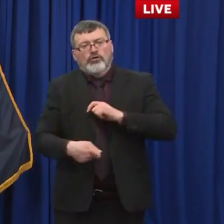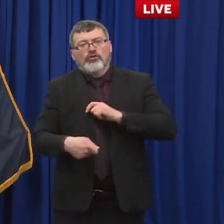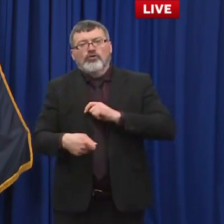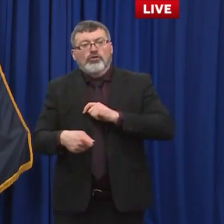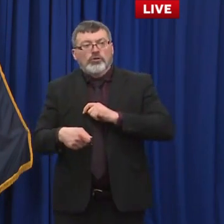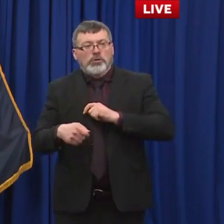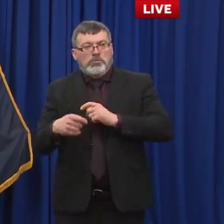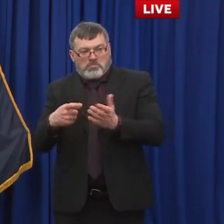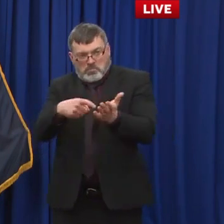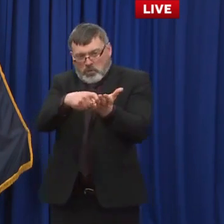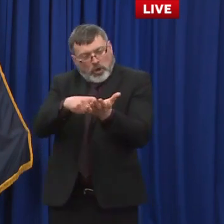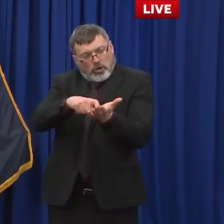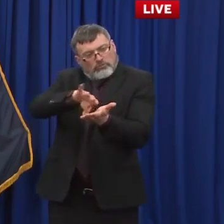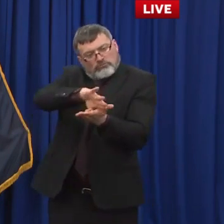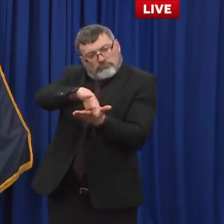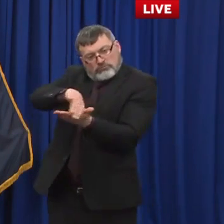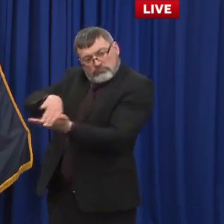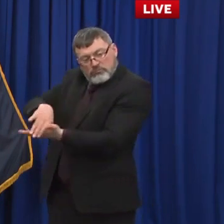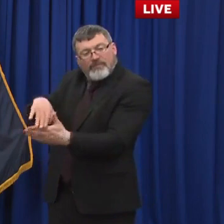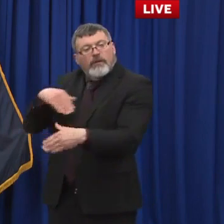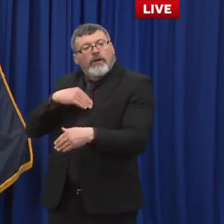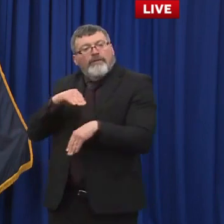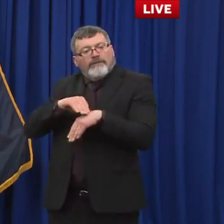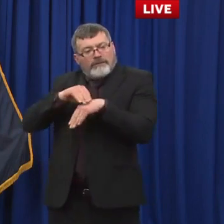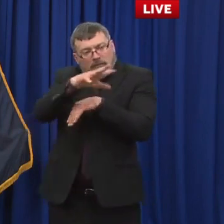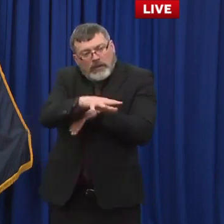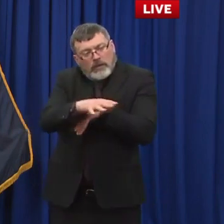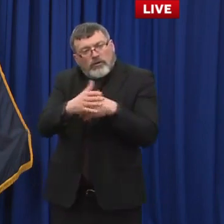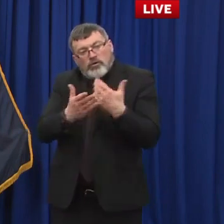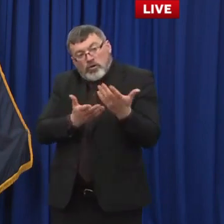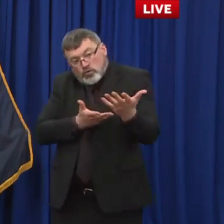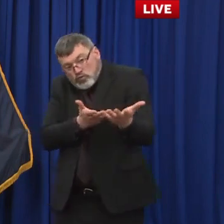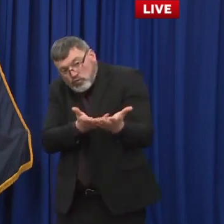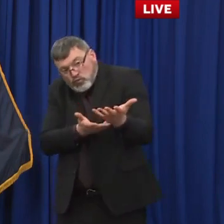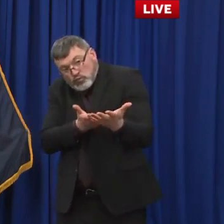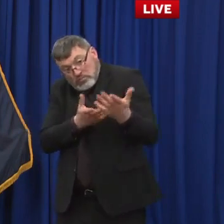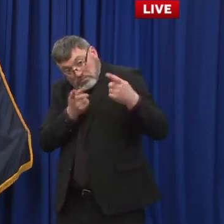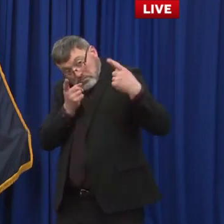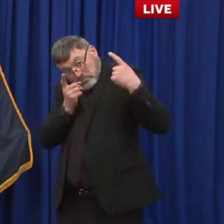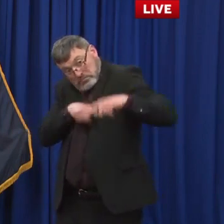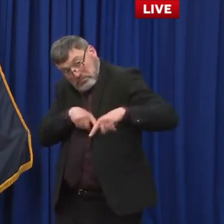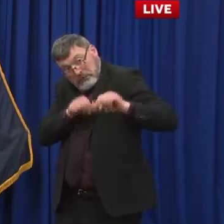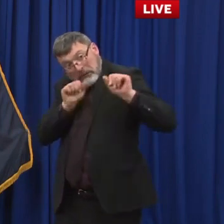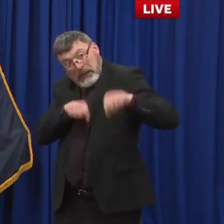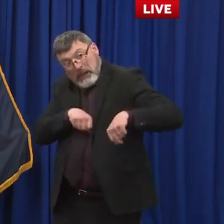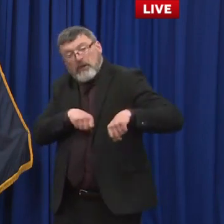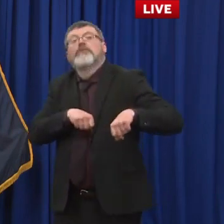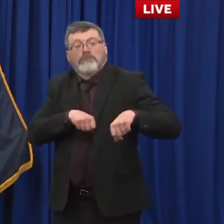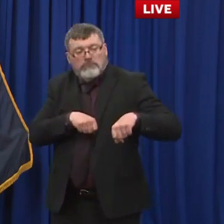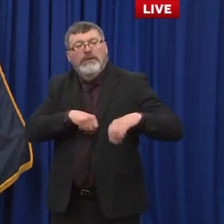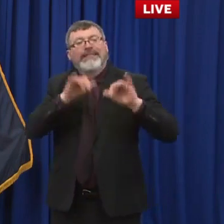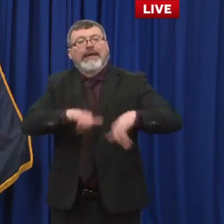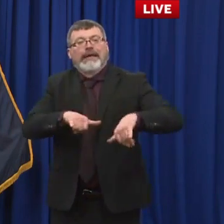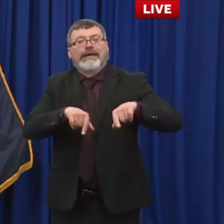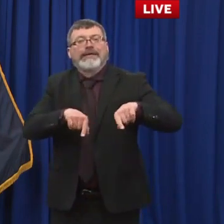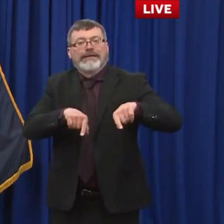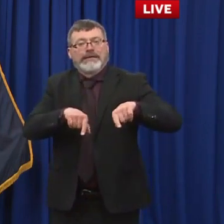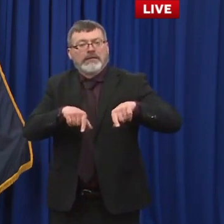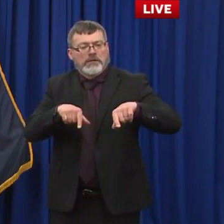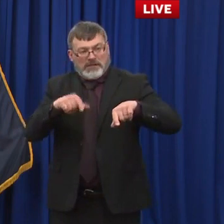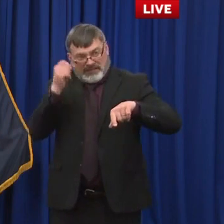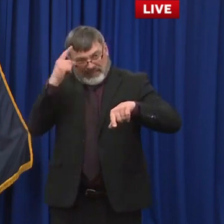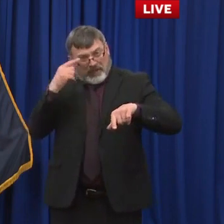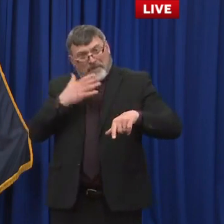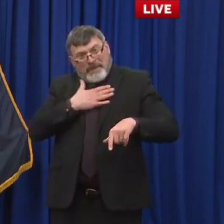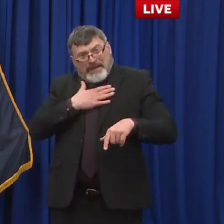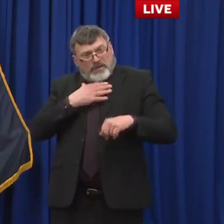we continue to recommend that people wear masks. And even as we're ramping up vaccination, strongly encourage people